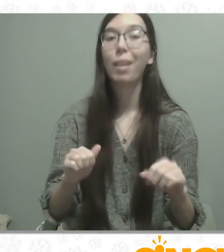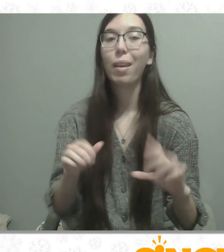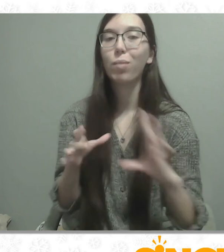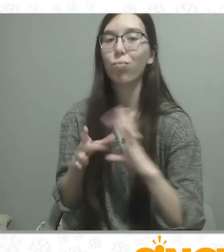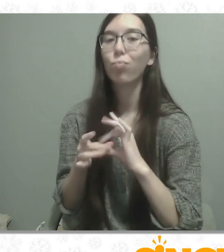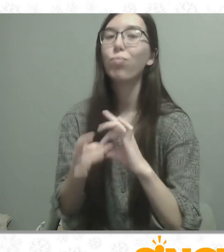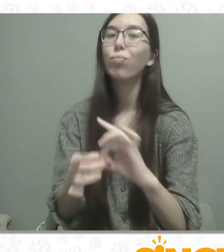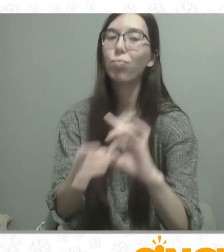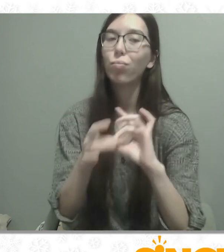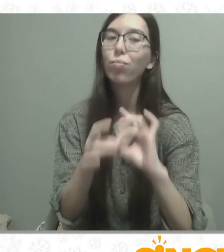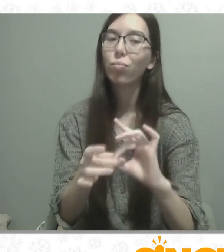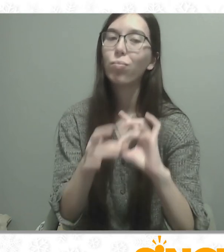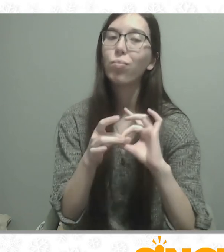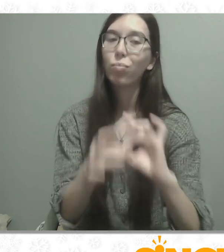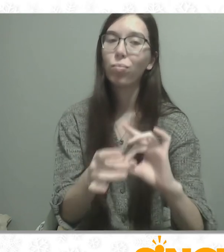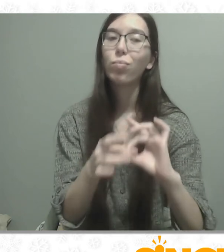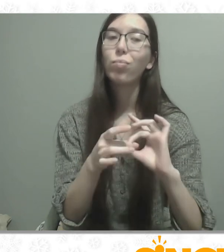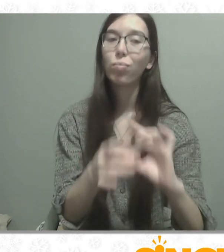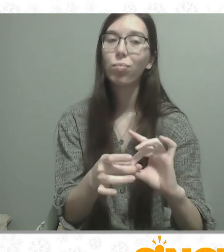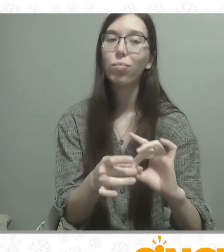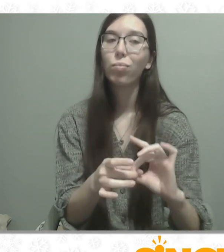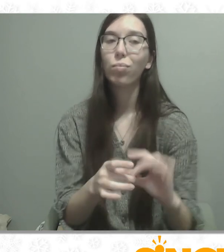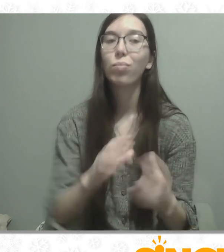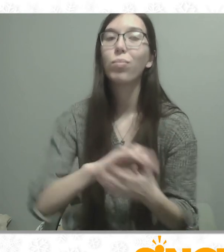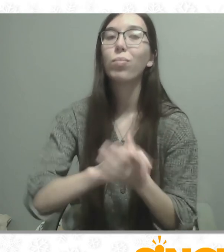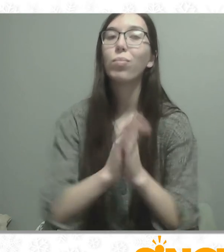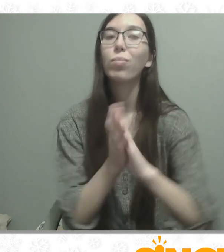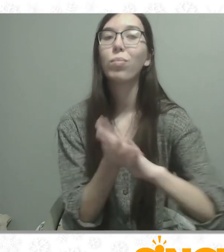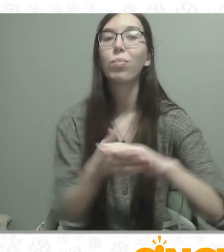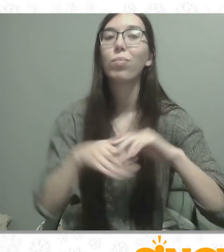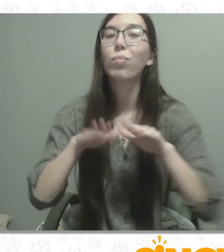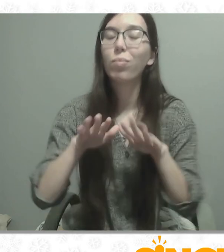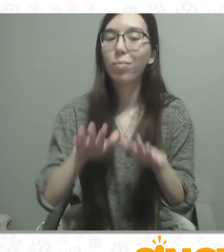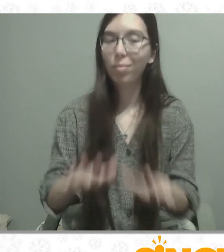Facebook, Skype, can curb anxiety.